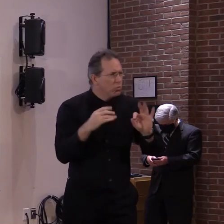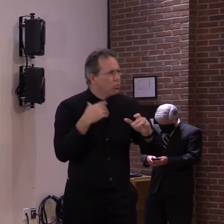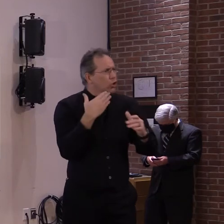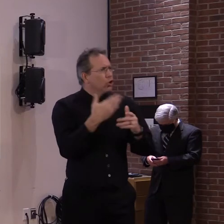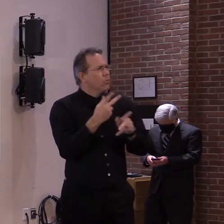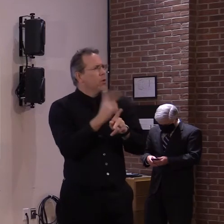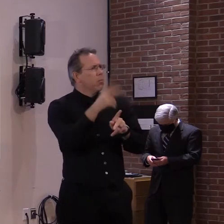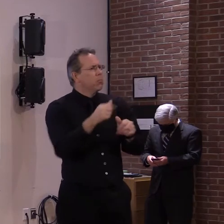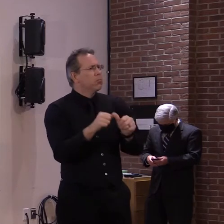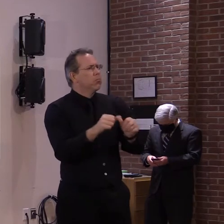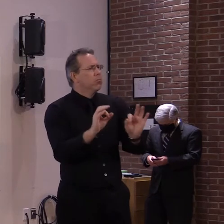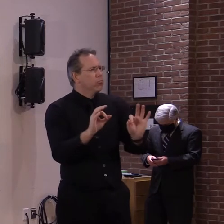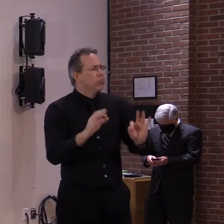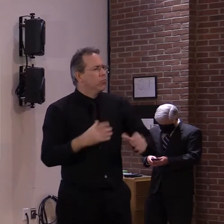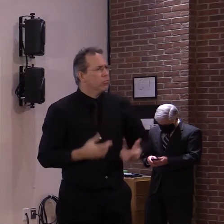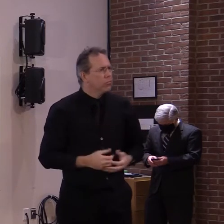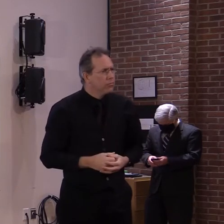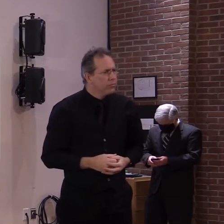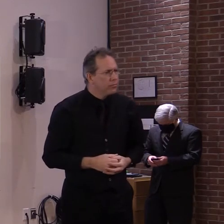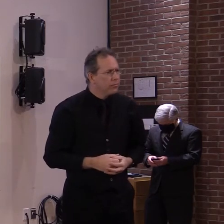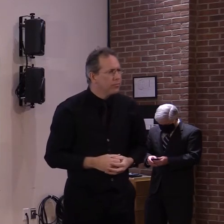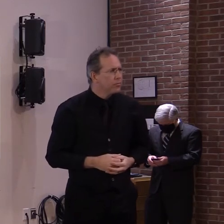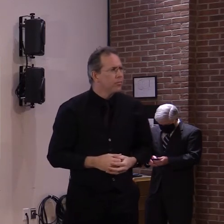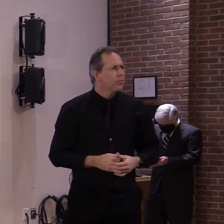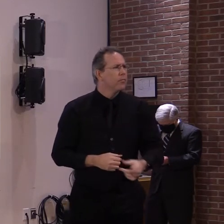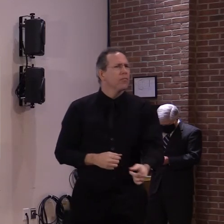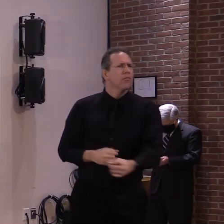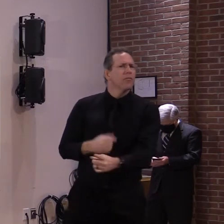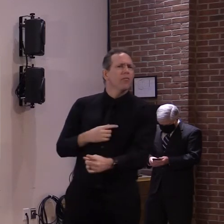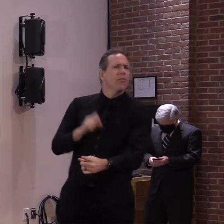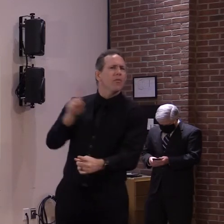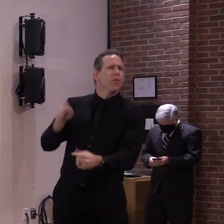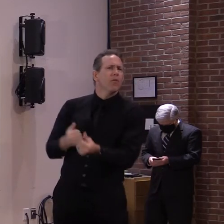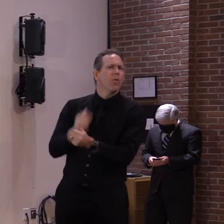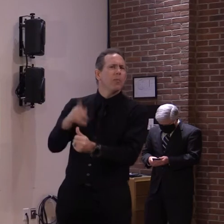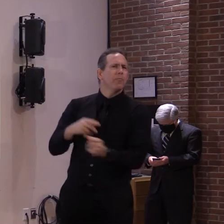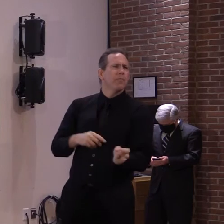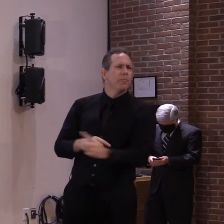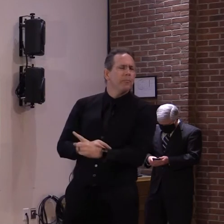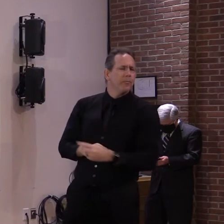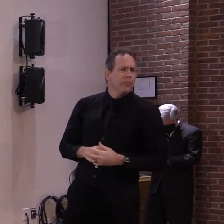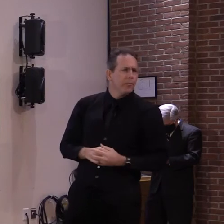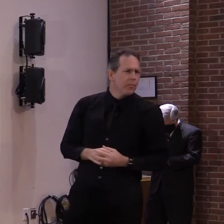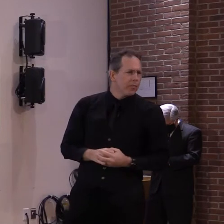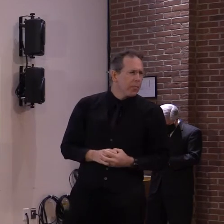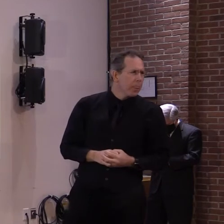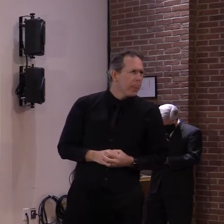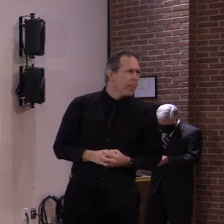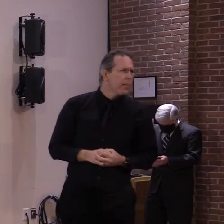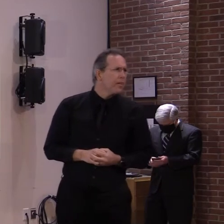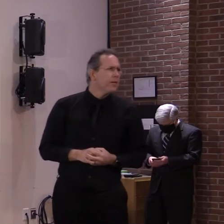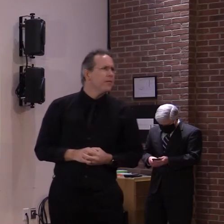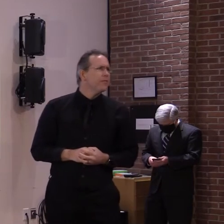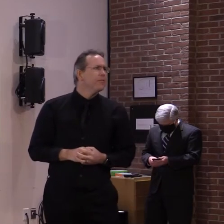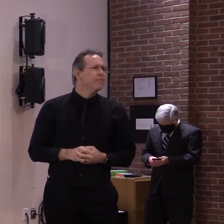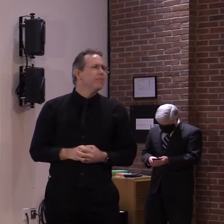Okay. Um, also just a quick clarification. I, when you were listing the, uh, conditions that might qualify, um, for priority for